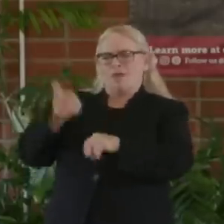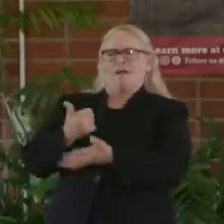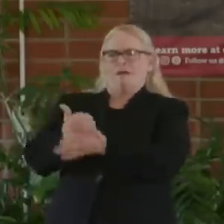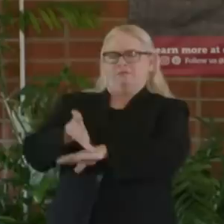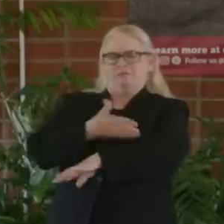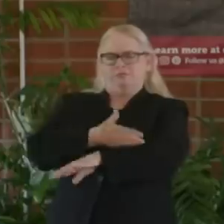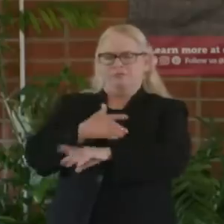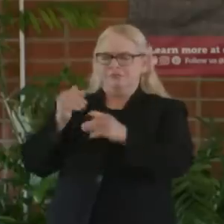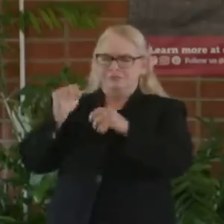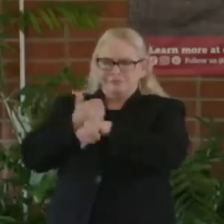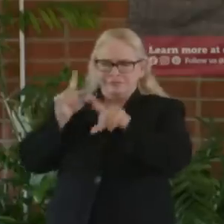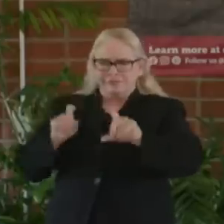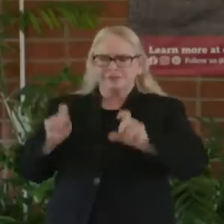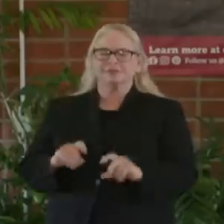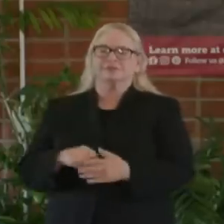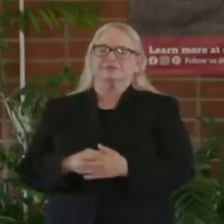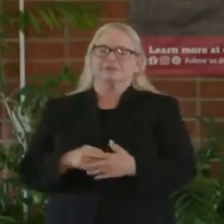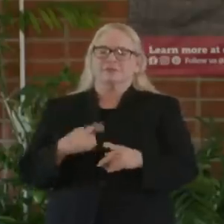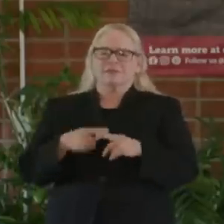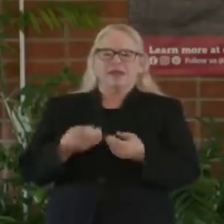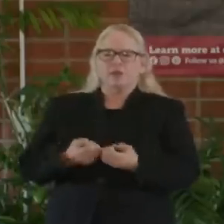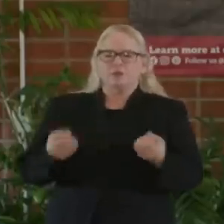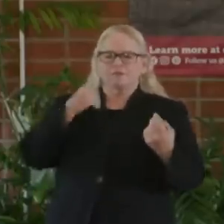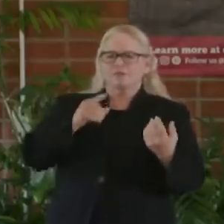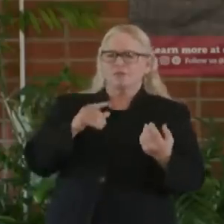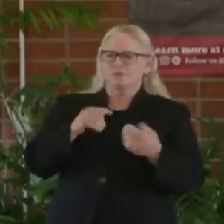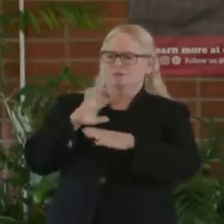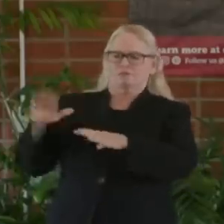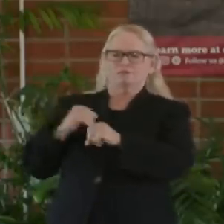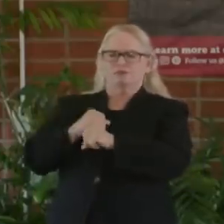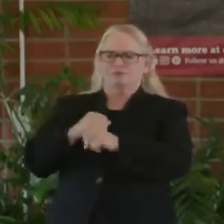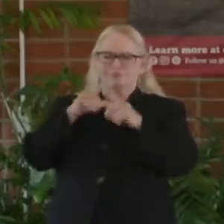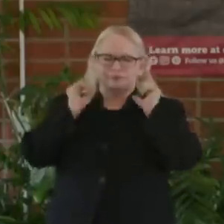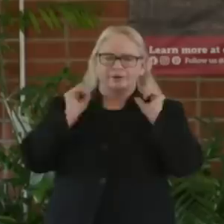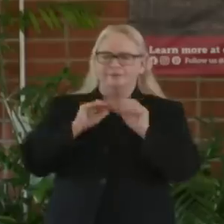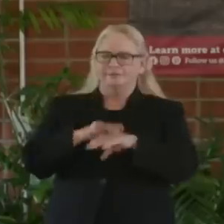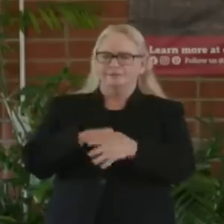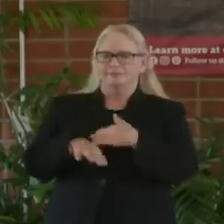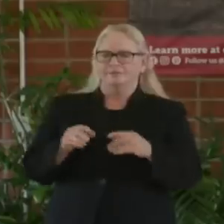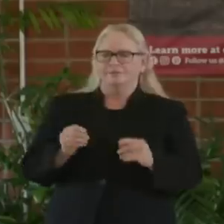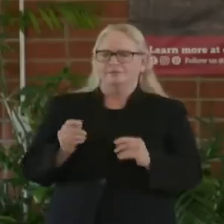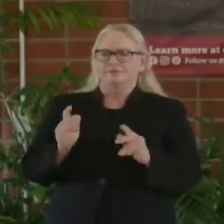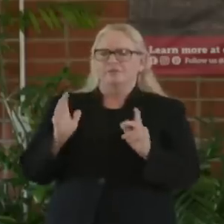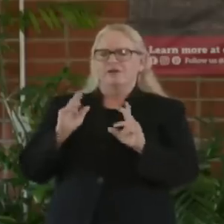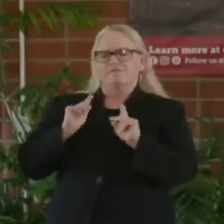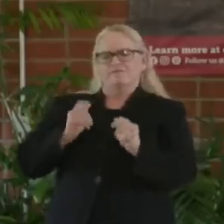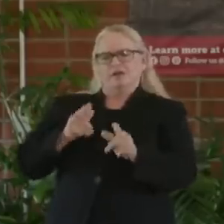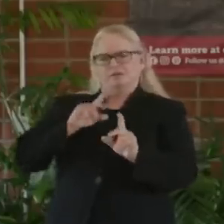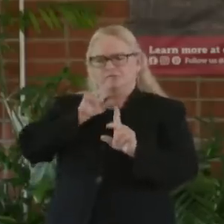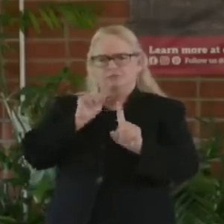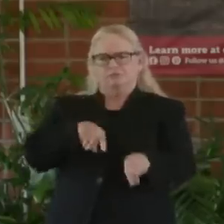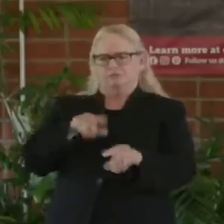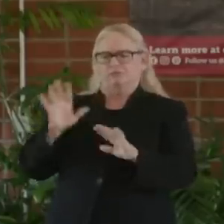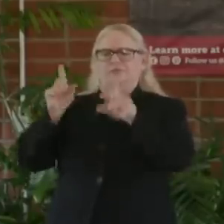providing more supplies and supports, but time to testing results. And you'll hear a moment more from one